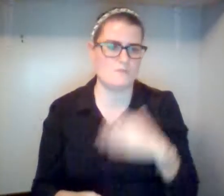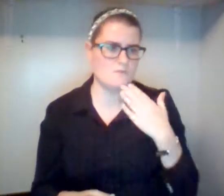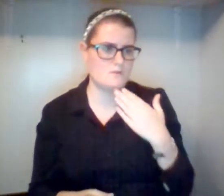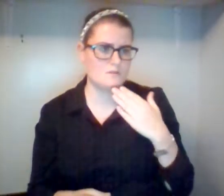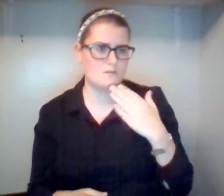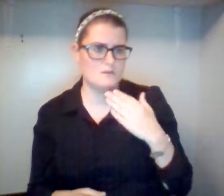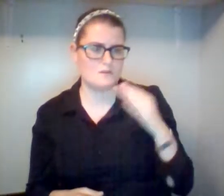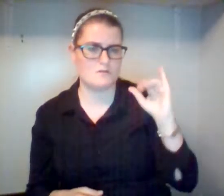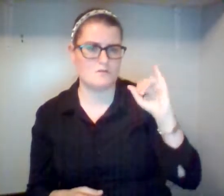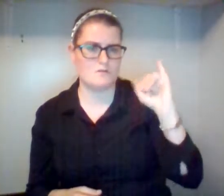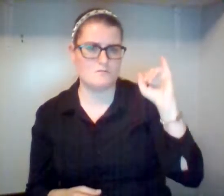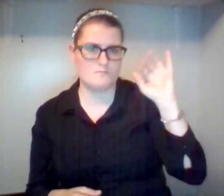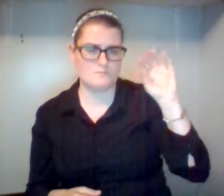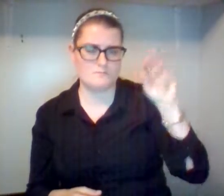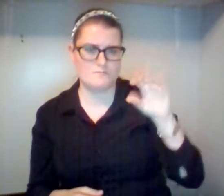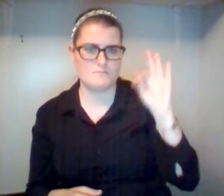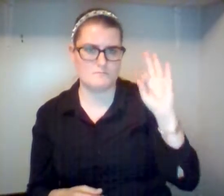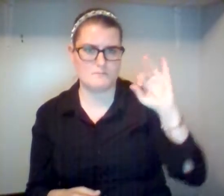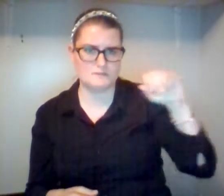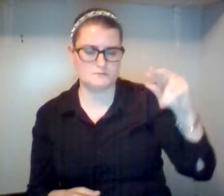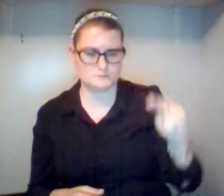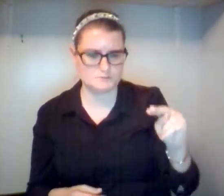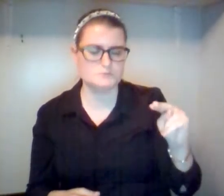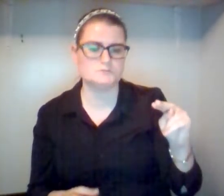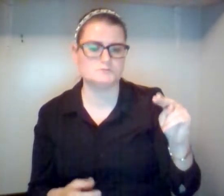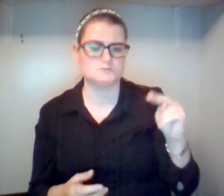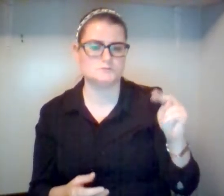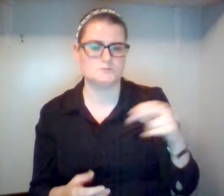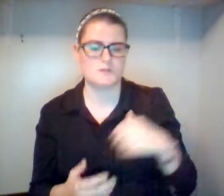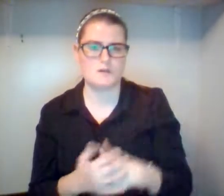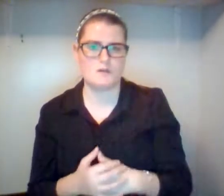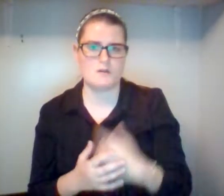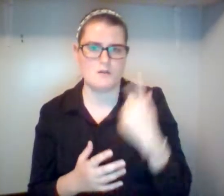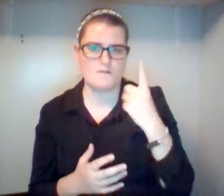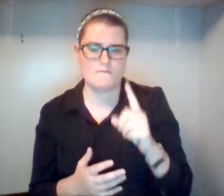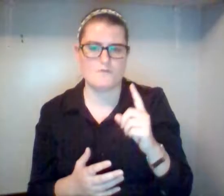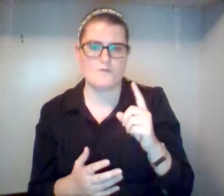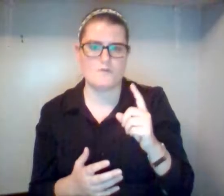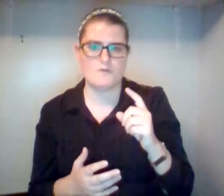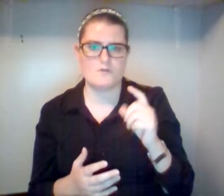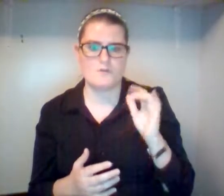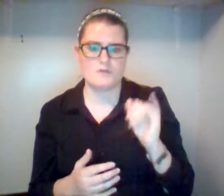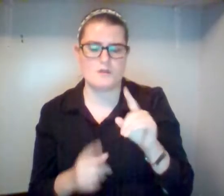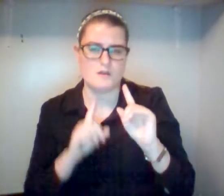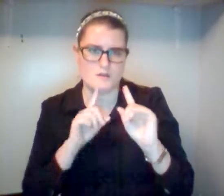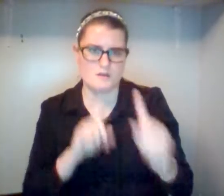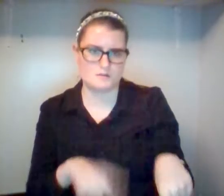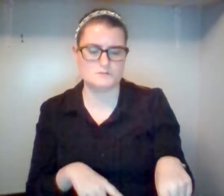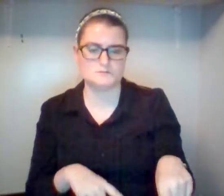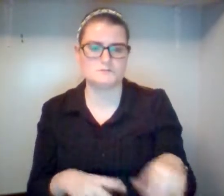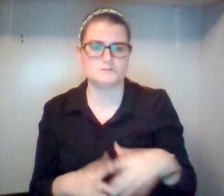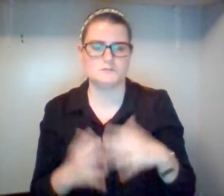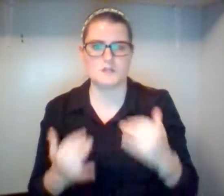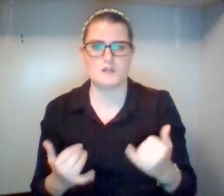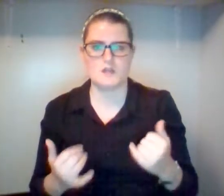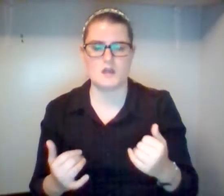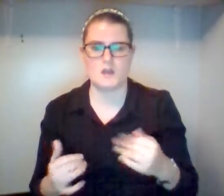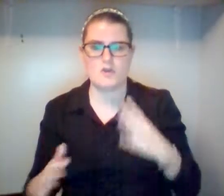news right now, and a listener wants to know, how should we map this crisis onto what we read in the Bible? John Piper will be back to